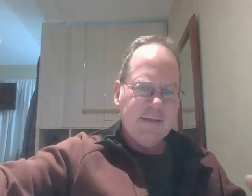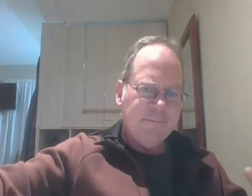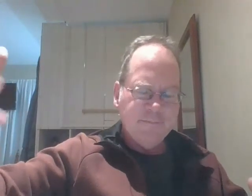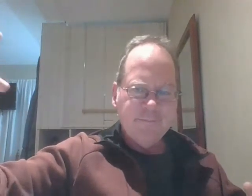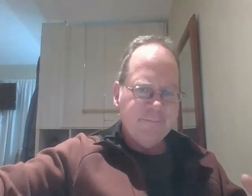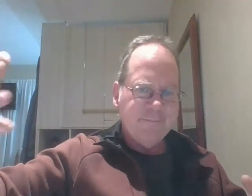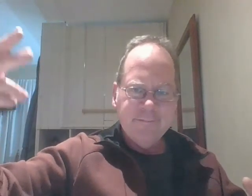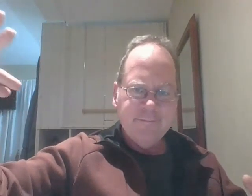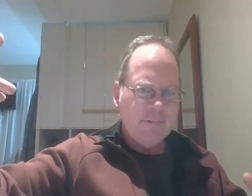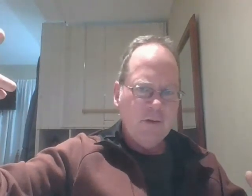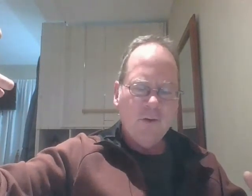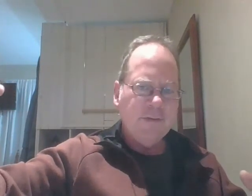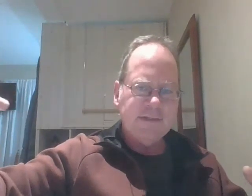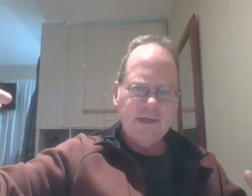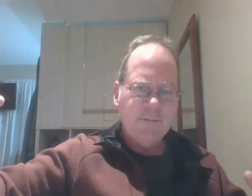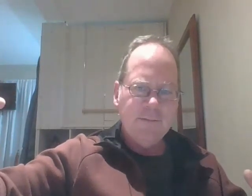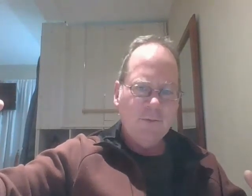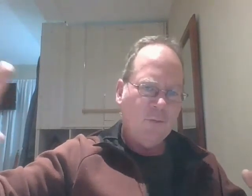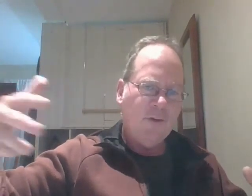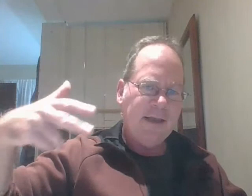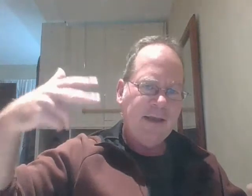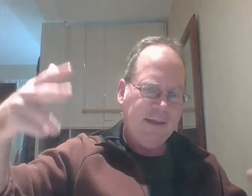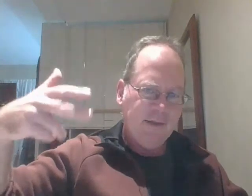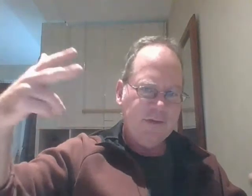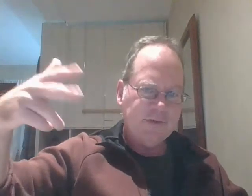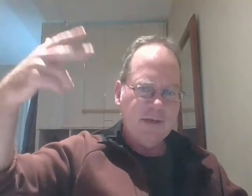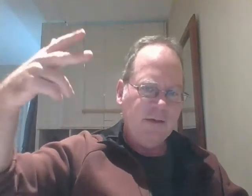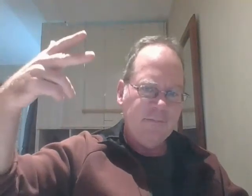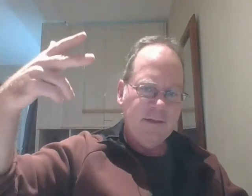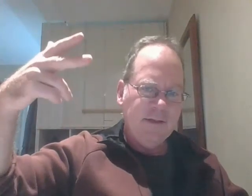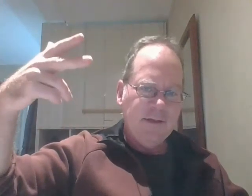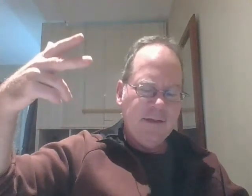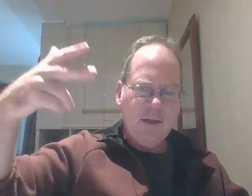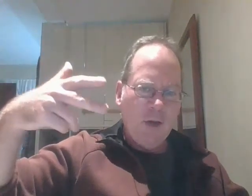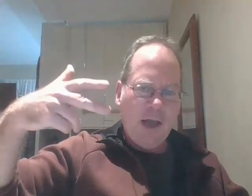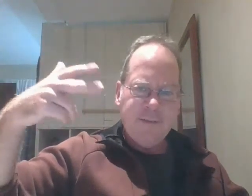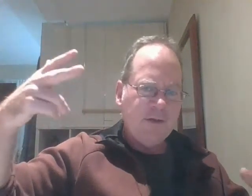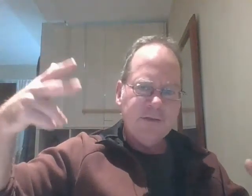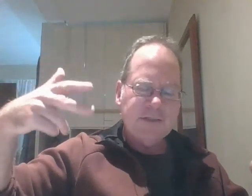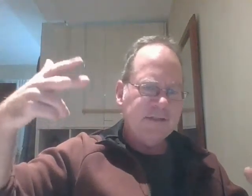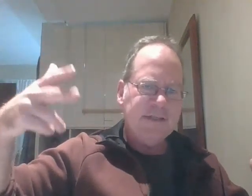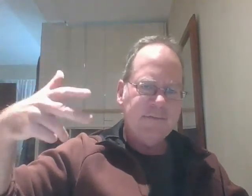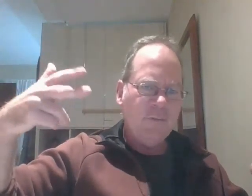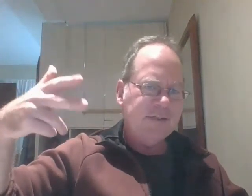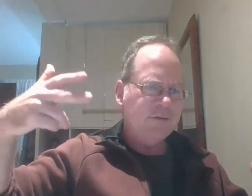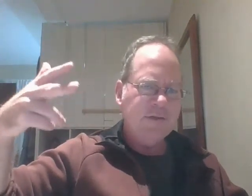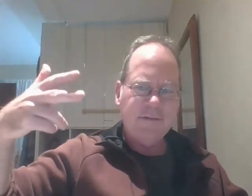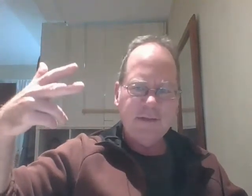you know enslaving people or will they let liberty spring up i think you're just going to see different regions do different things